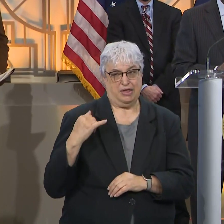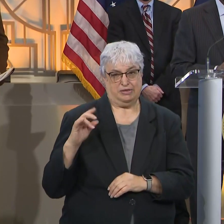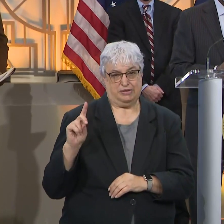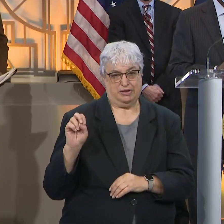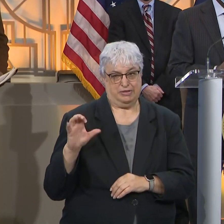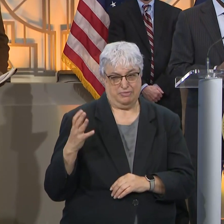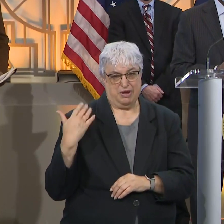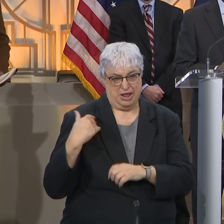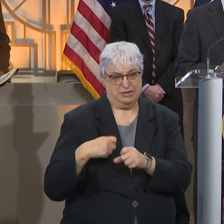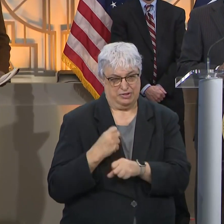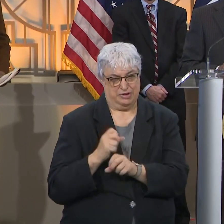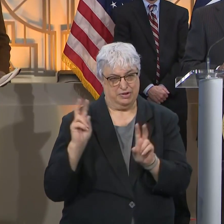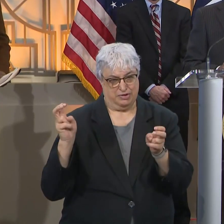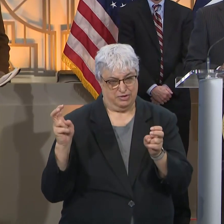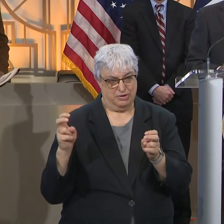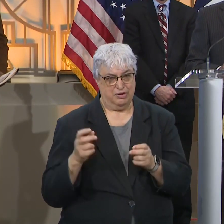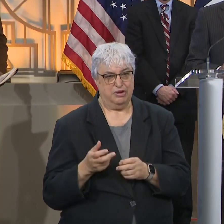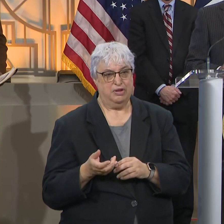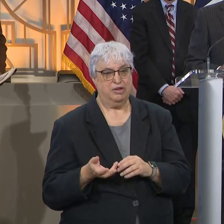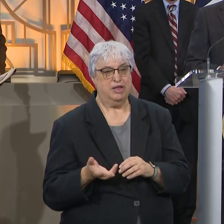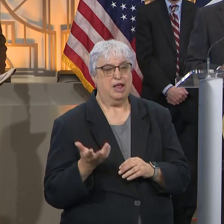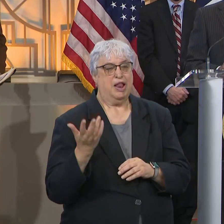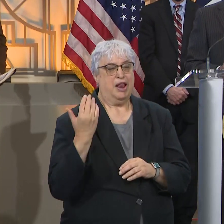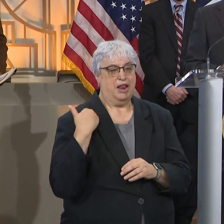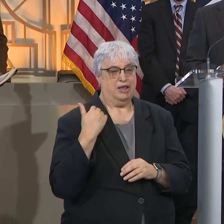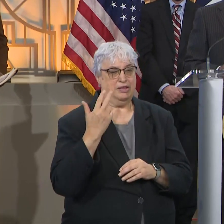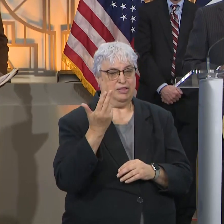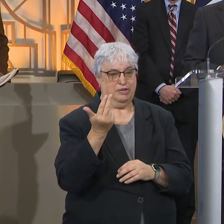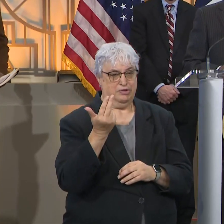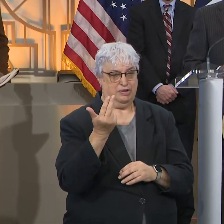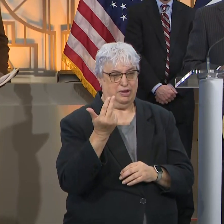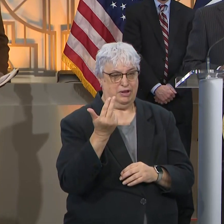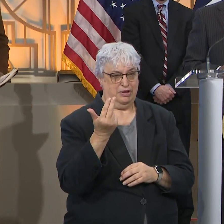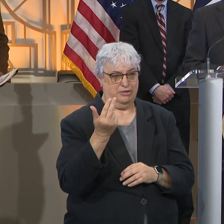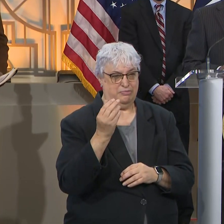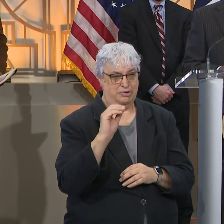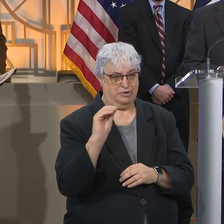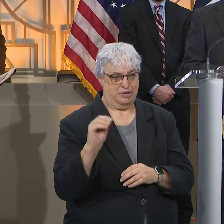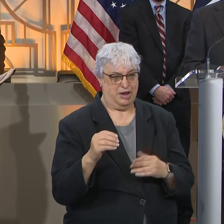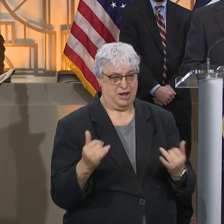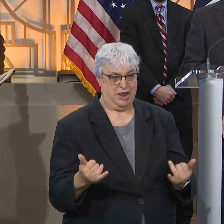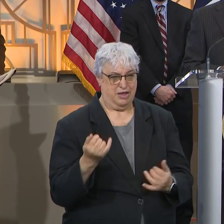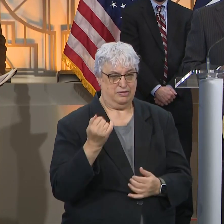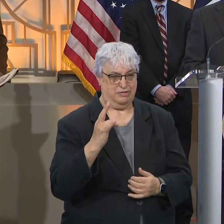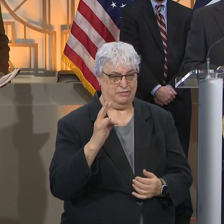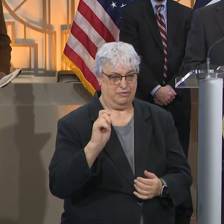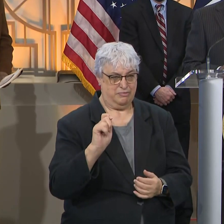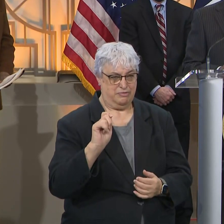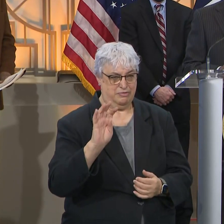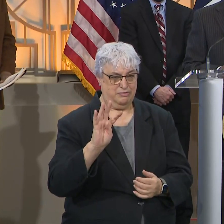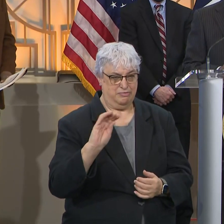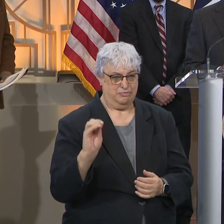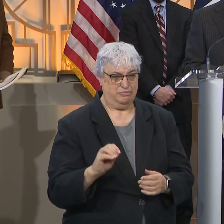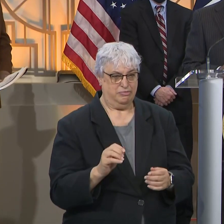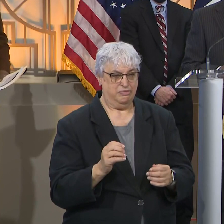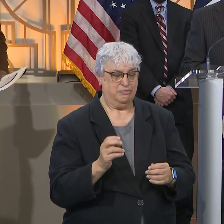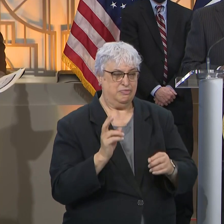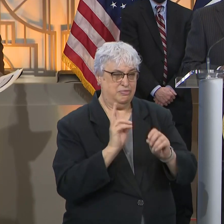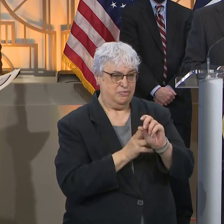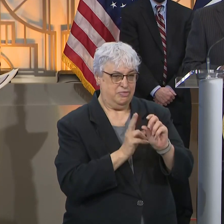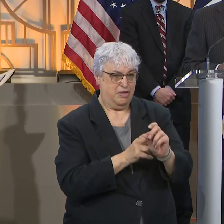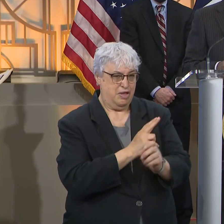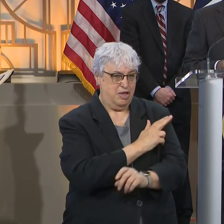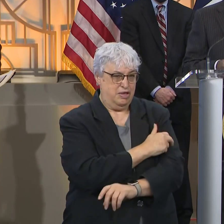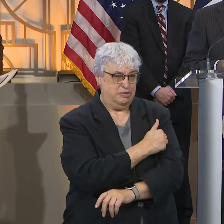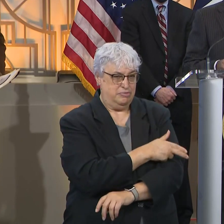17.4 is the positivity rate. So that number is moving in the wrong direction. The number of hospital admissions moving in the wrong